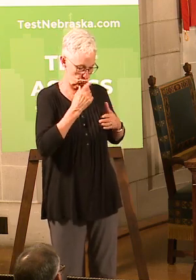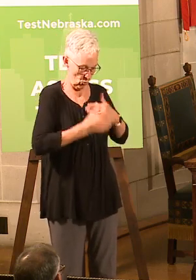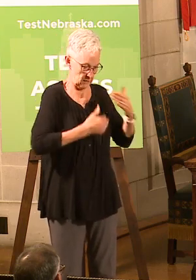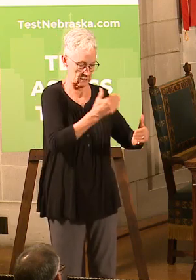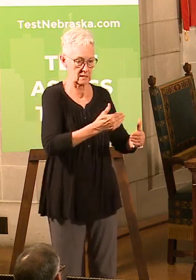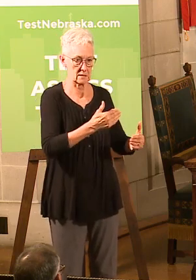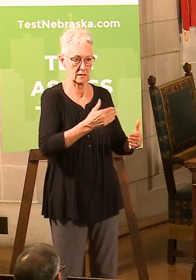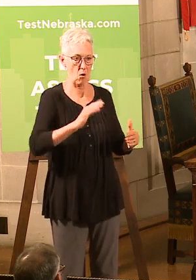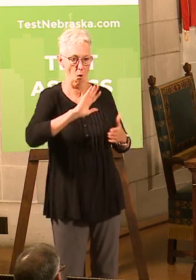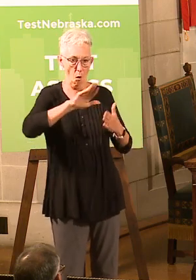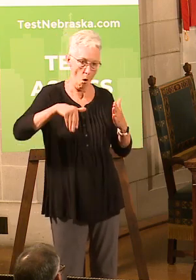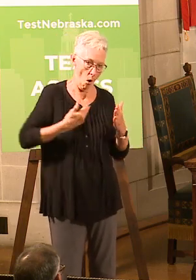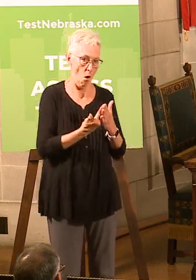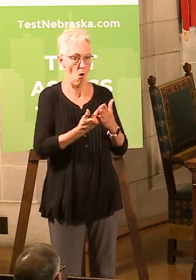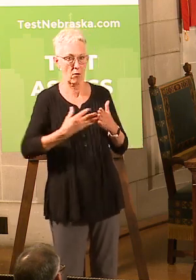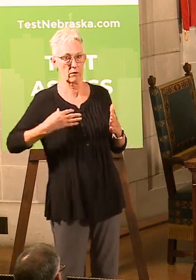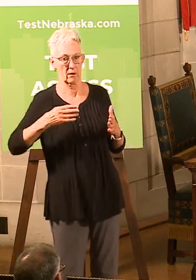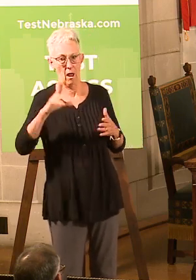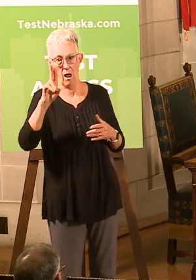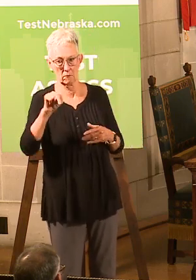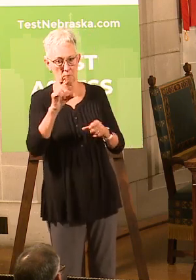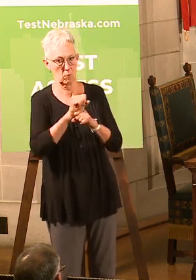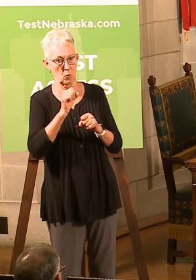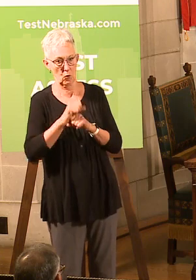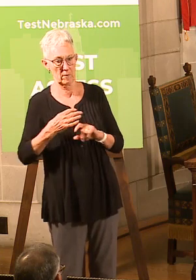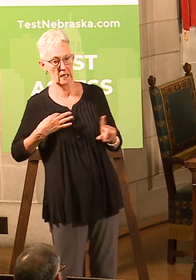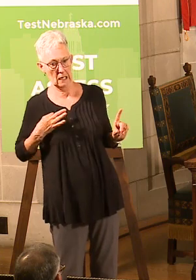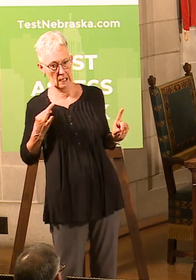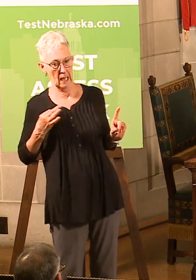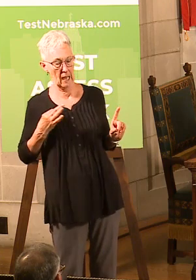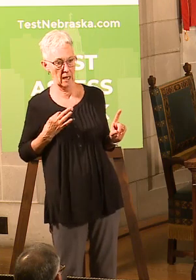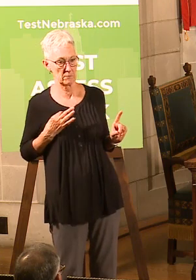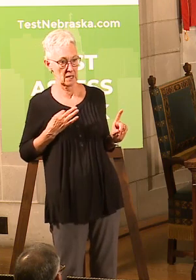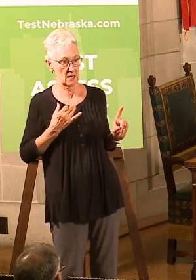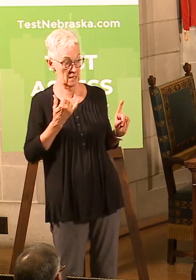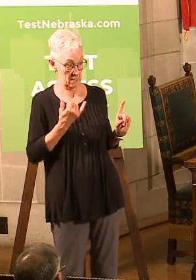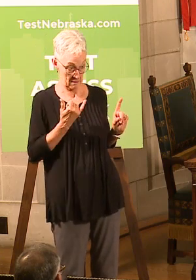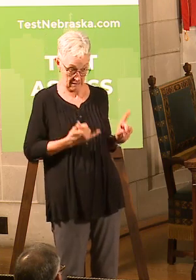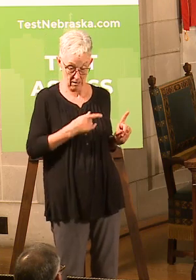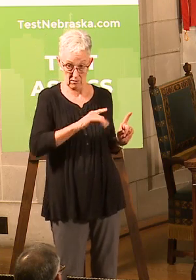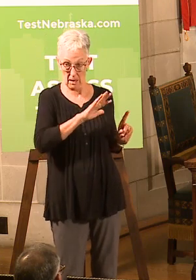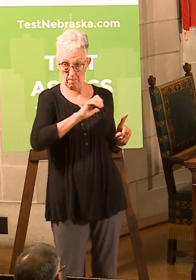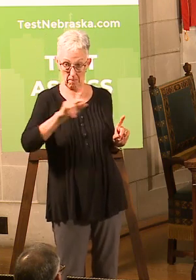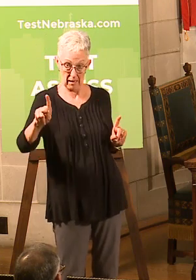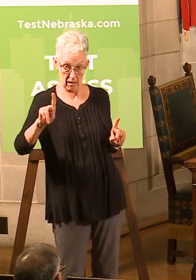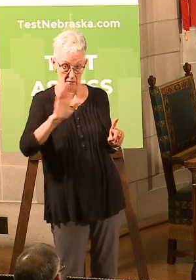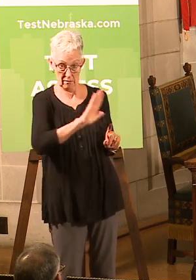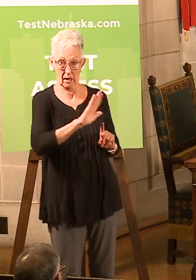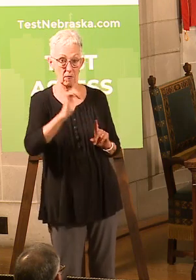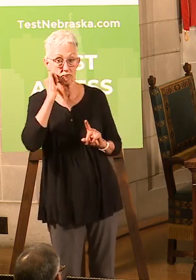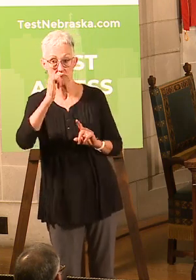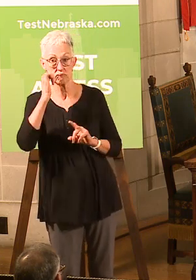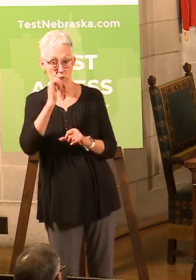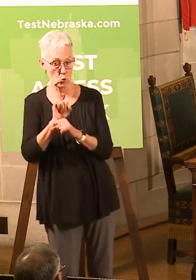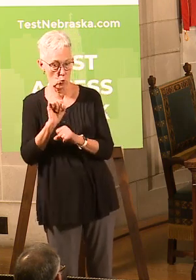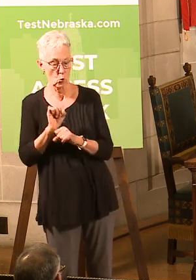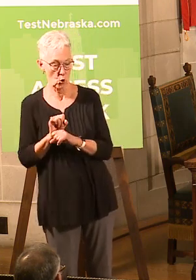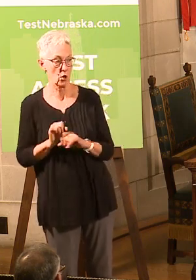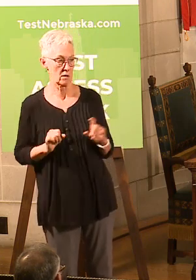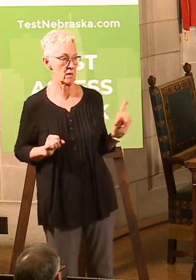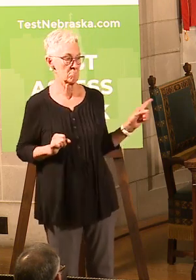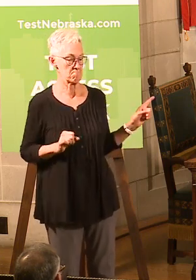them back? And we are in the process of moving them back because now as we move into the second phase of the process, the first